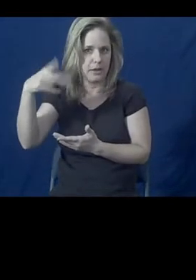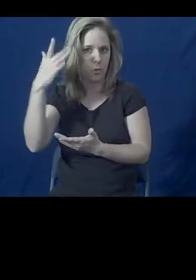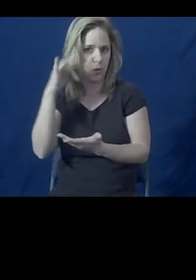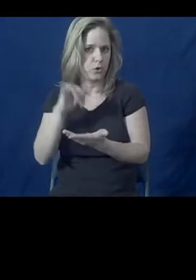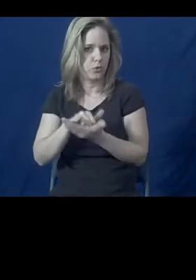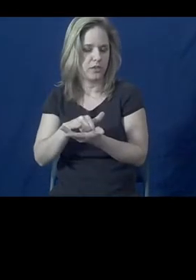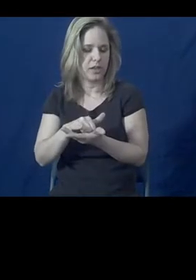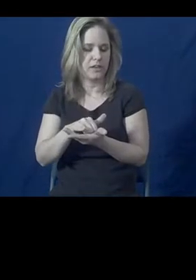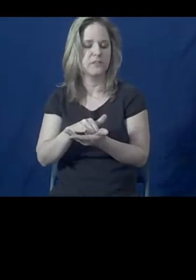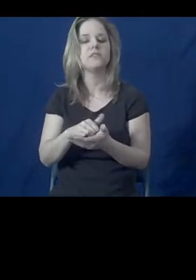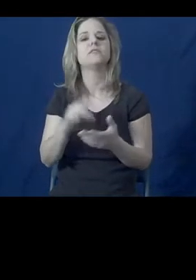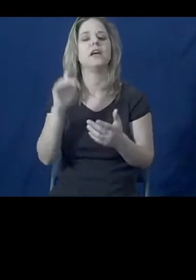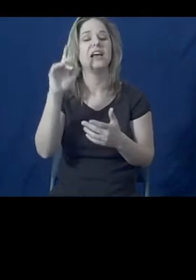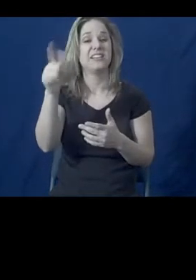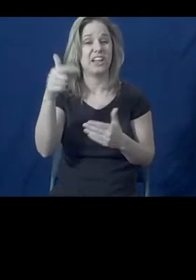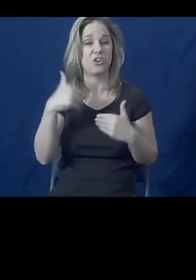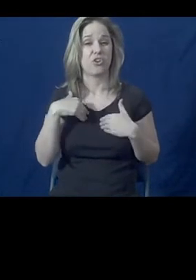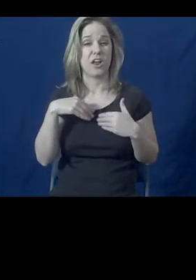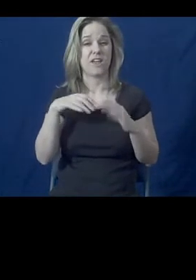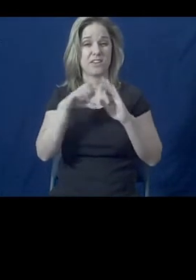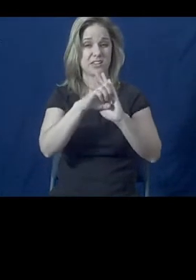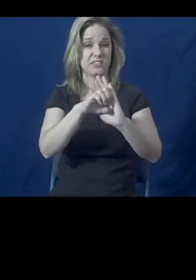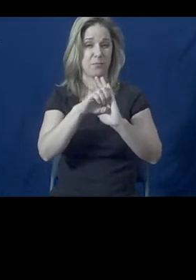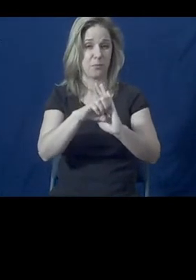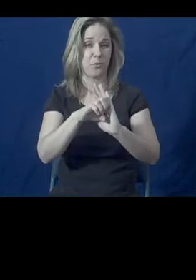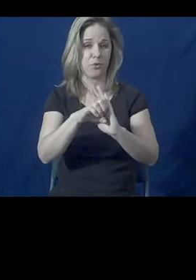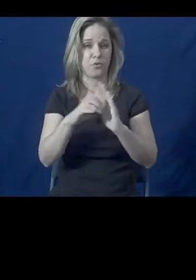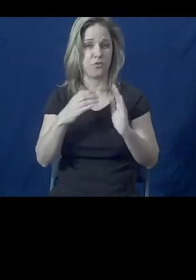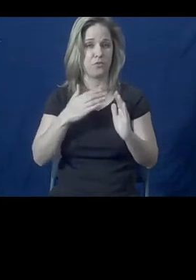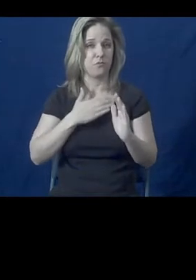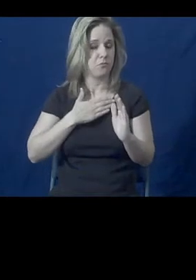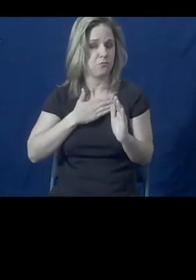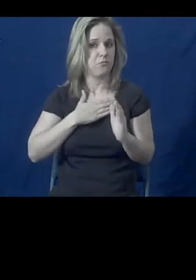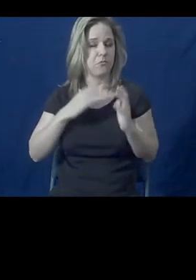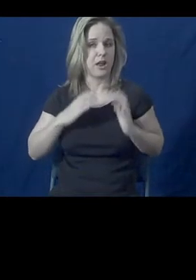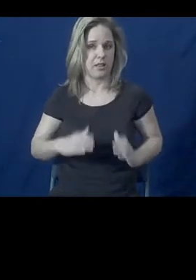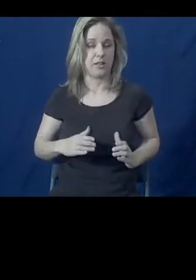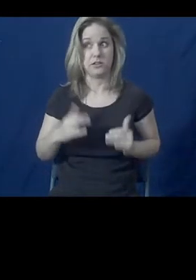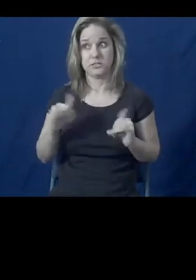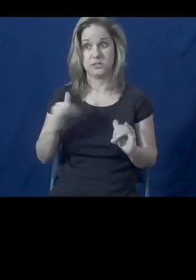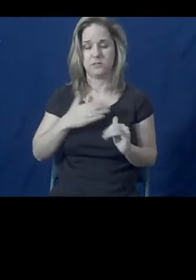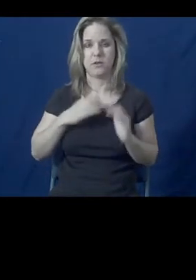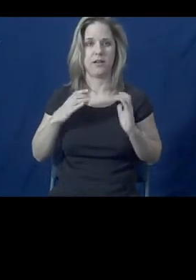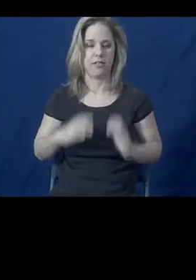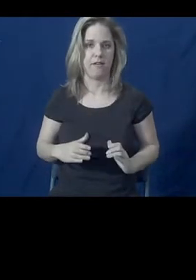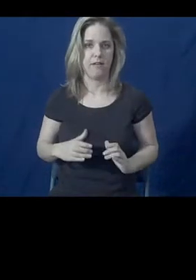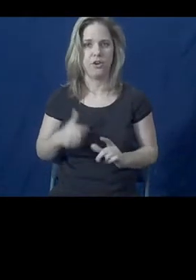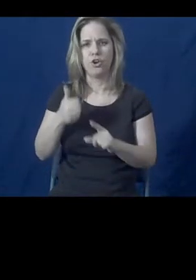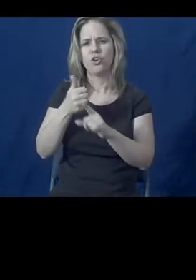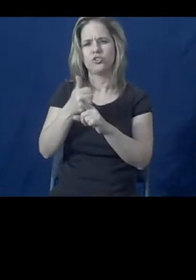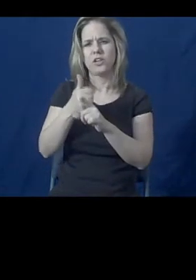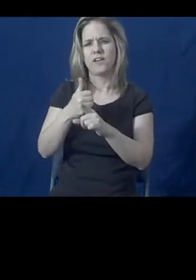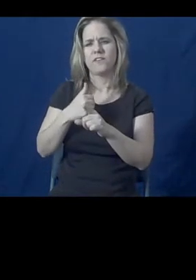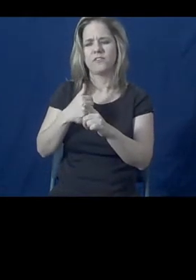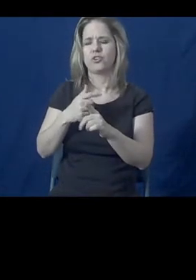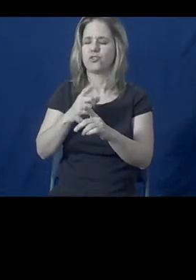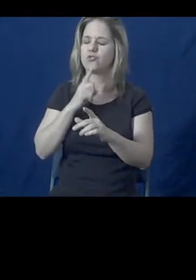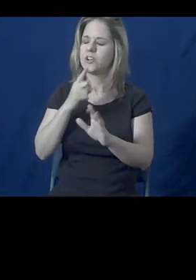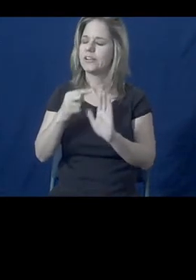then to use a case example of a client who's actually still my client, who I think